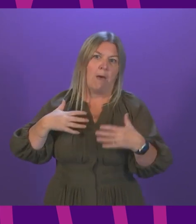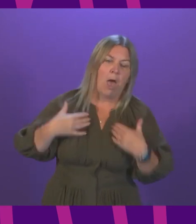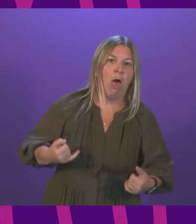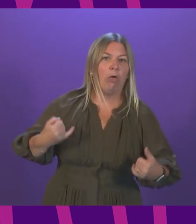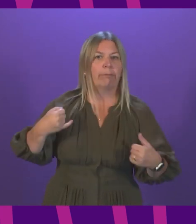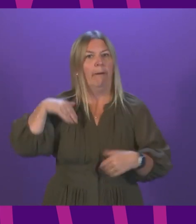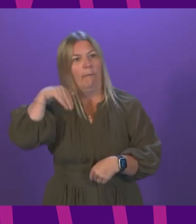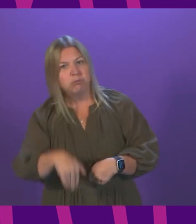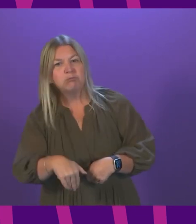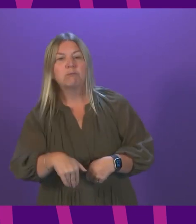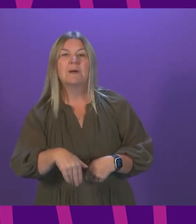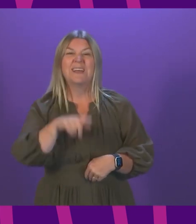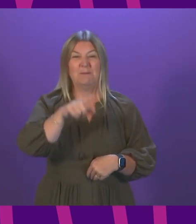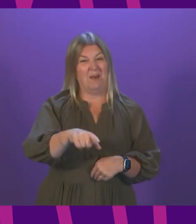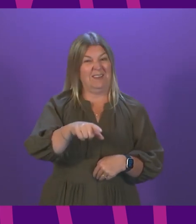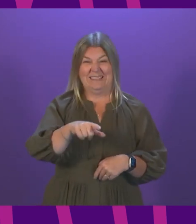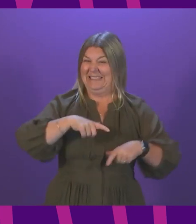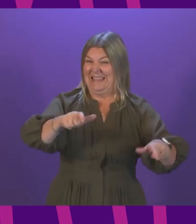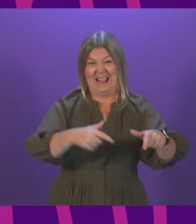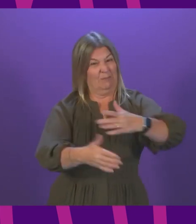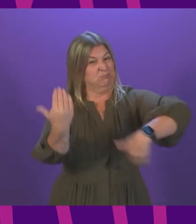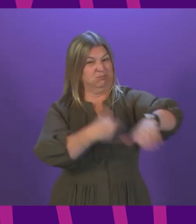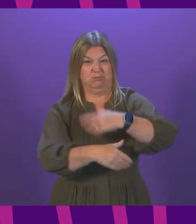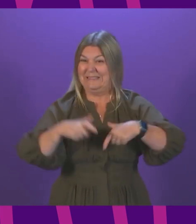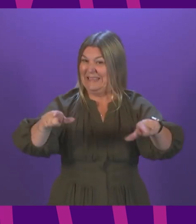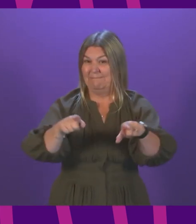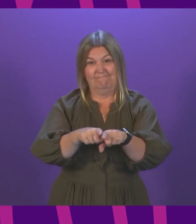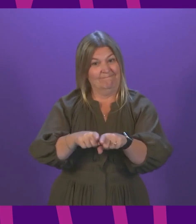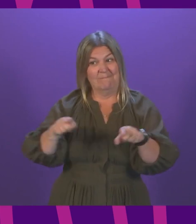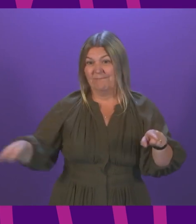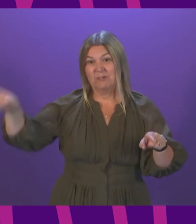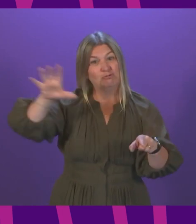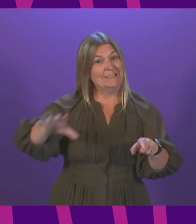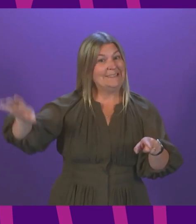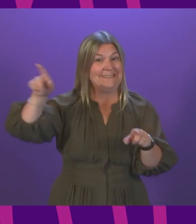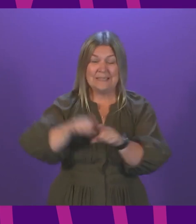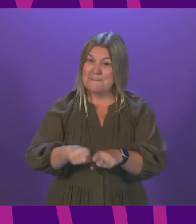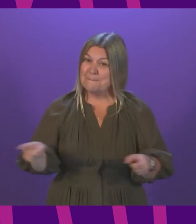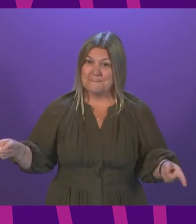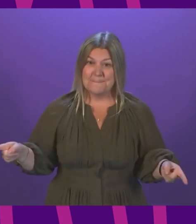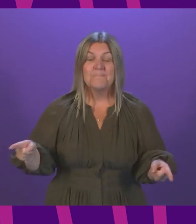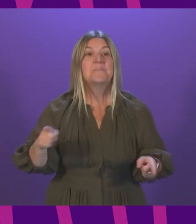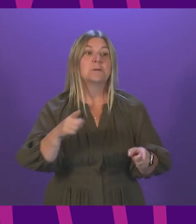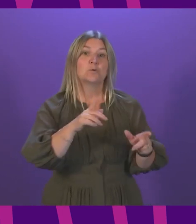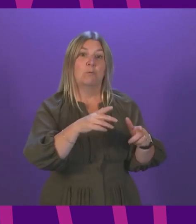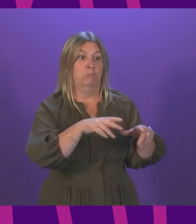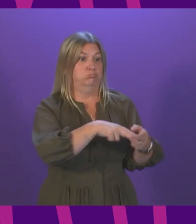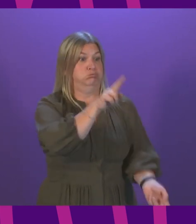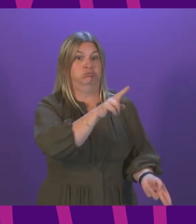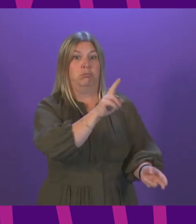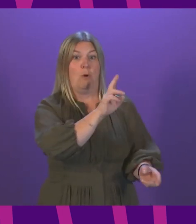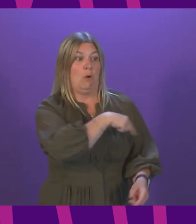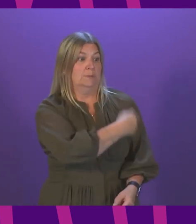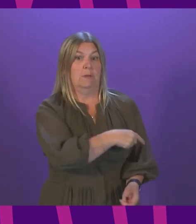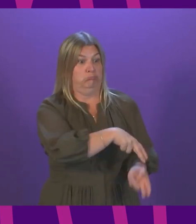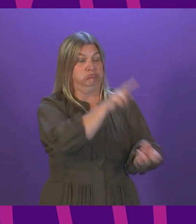that link either here or indeed in any country. The recent surge in cases has caused a rise in hospitalisations. On